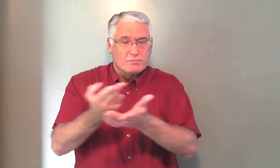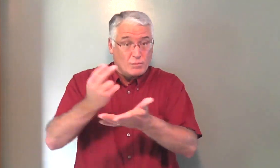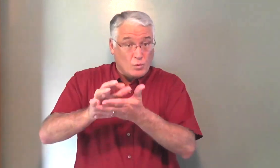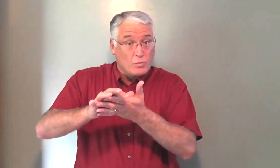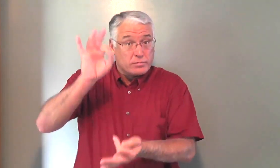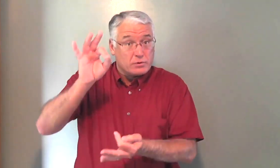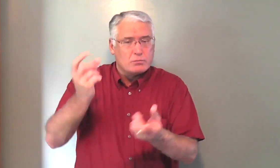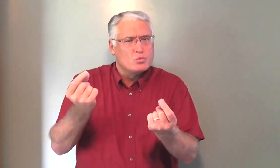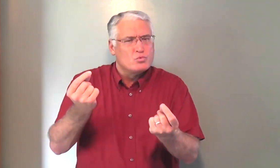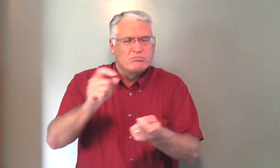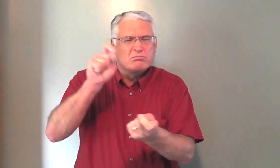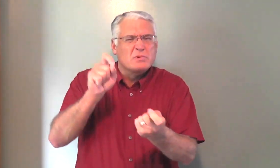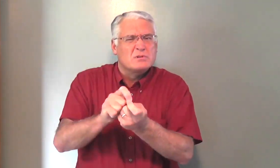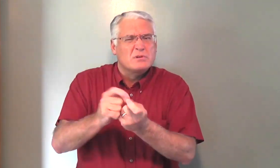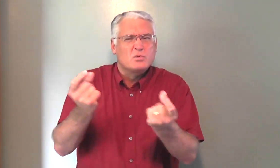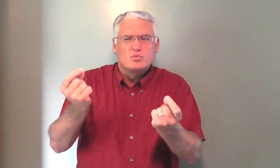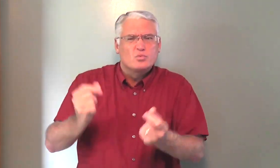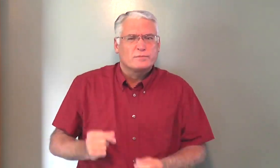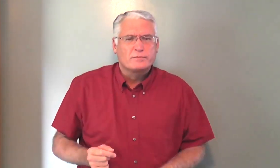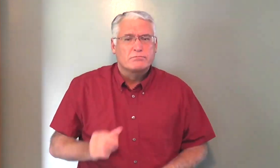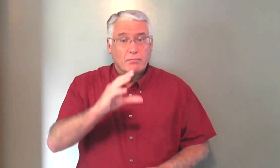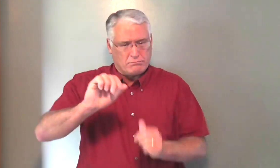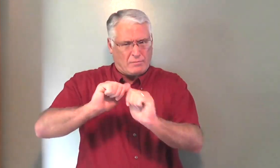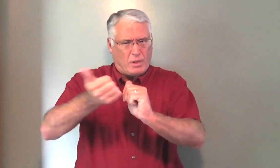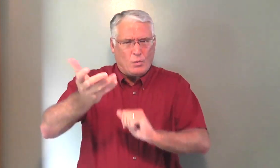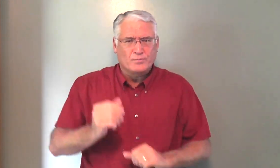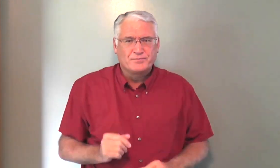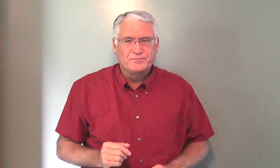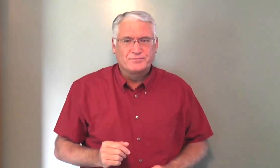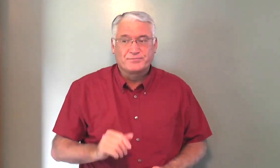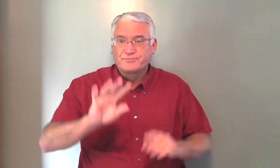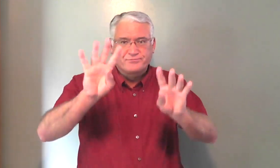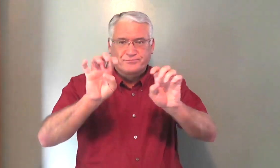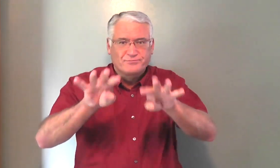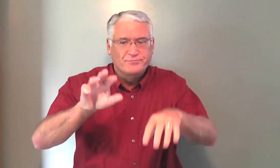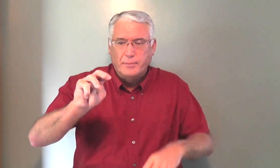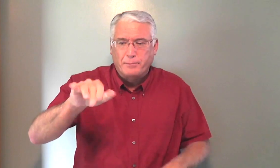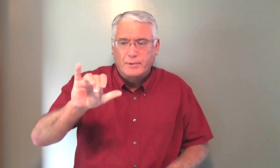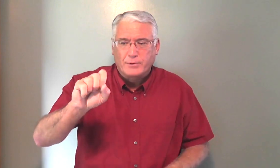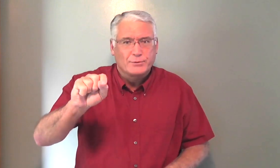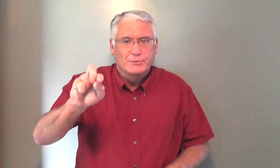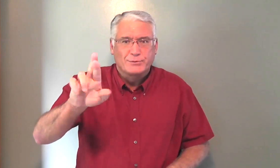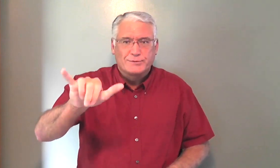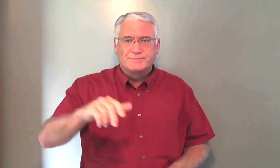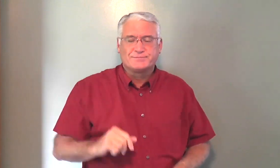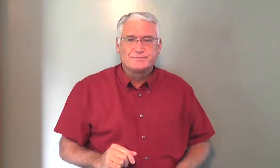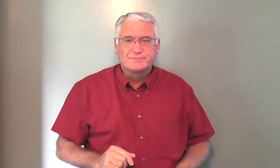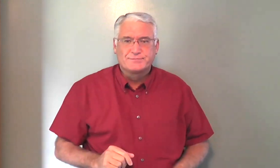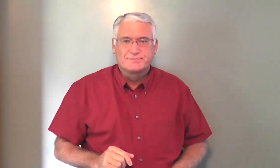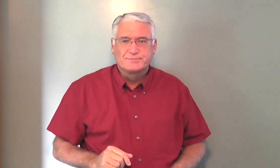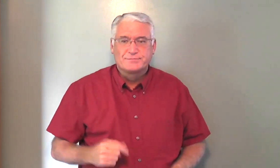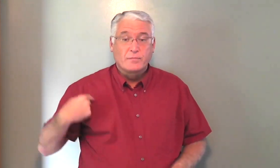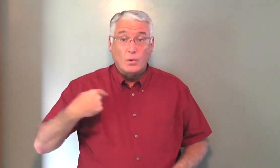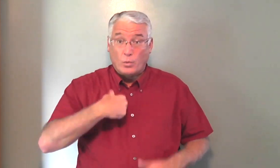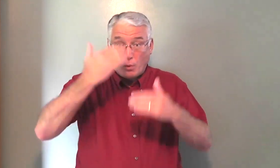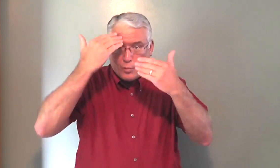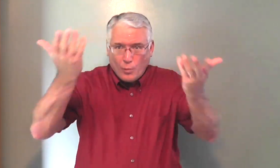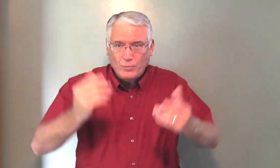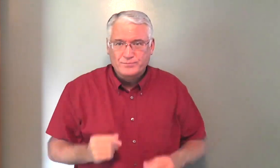What does the Holy Spirit do exactly? What? And how? Well, we don't know it's a mystery. We